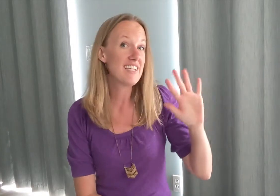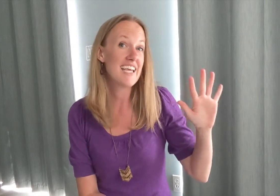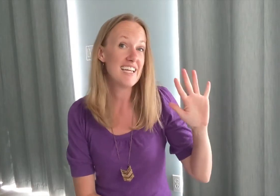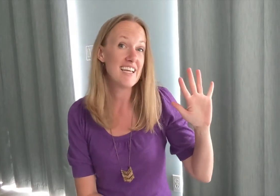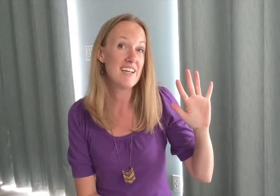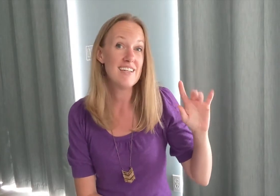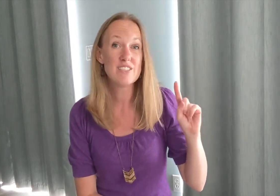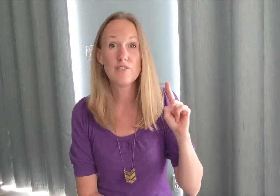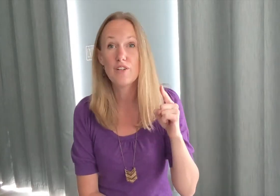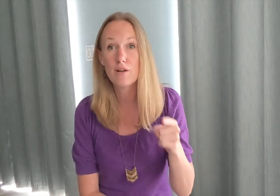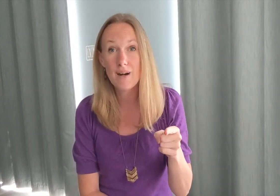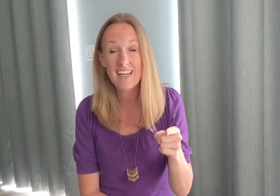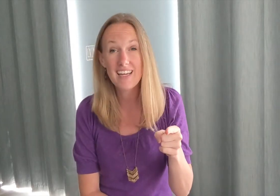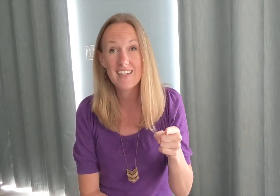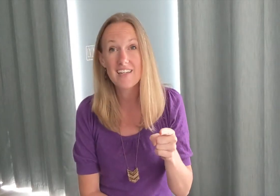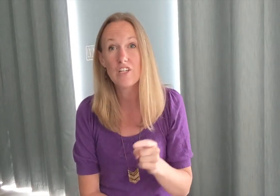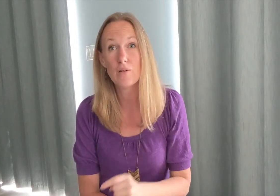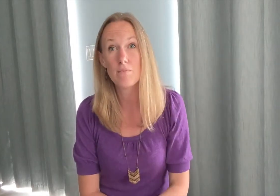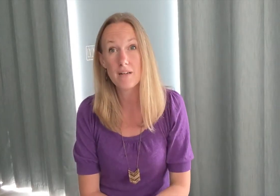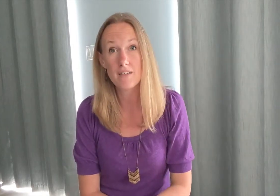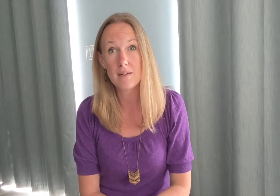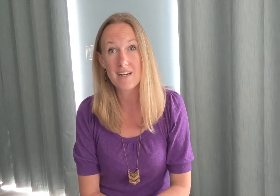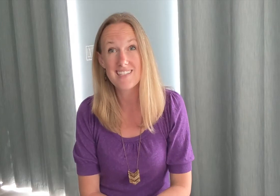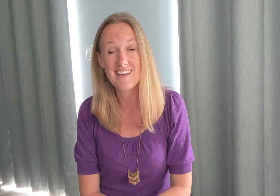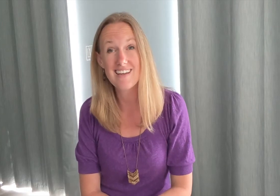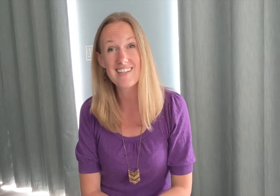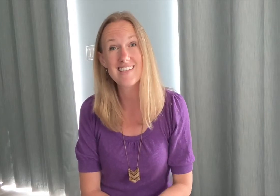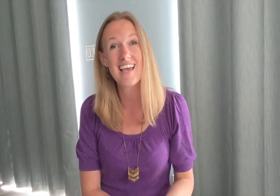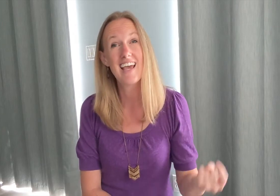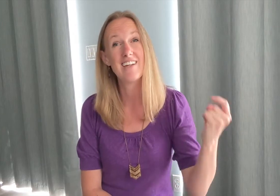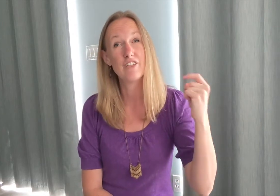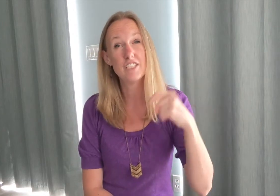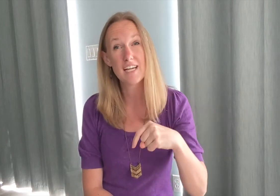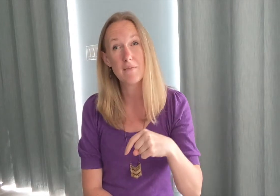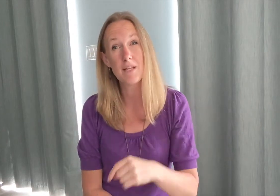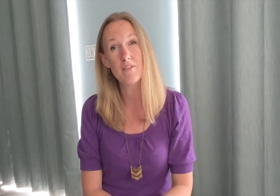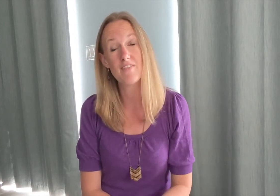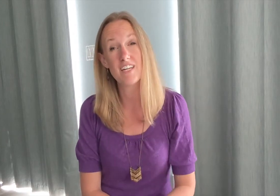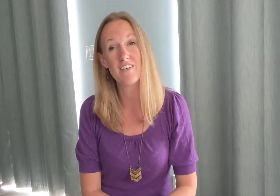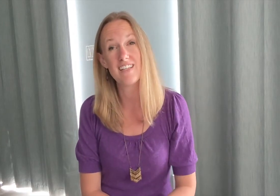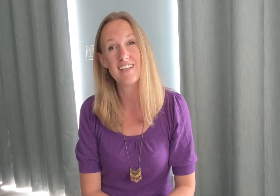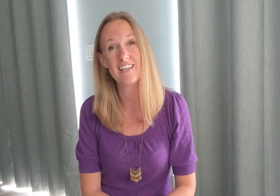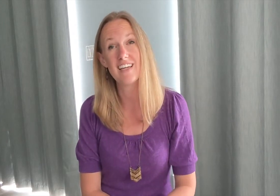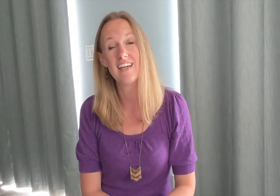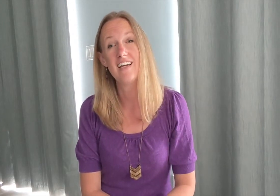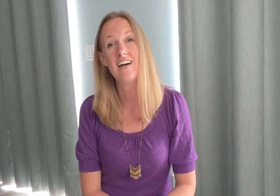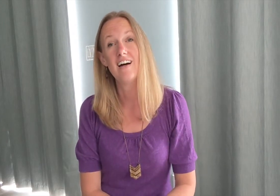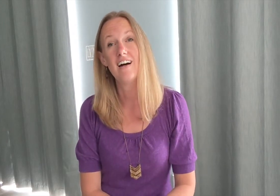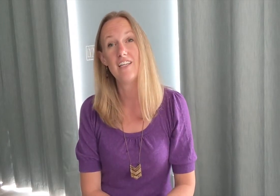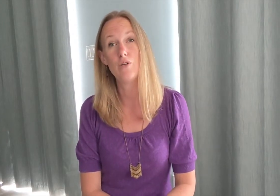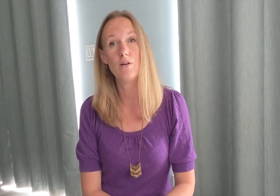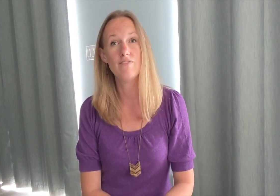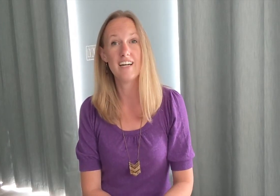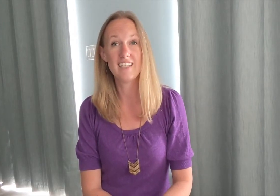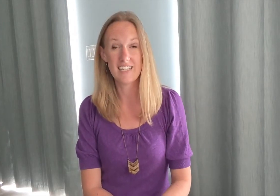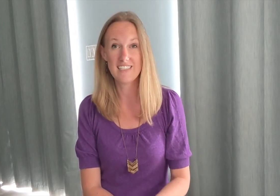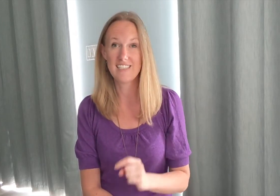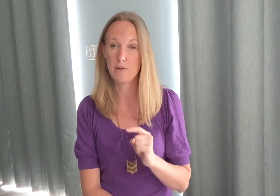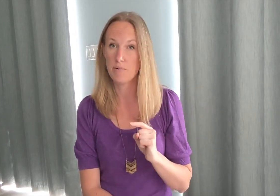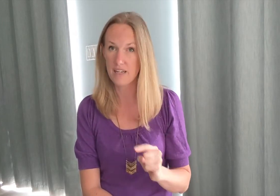-handed so if you are right-handed you're mirroring my signs and if you check below the video in the link you will find links to printing